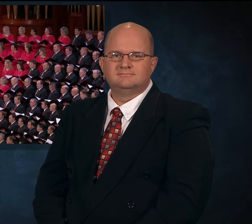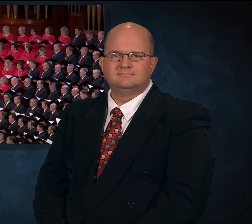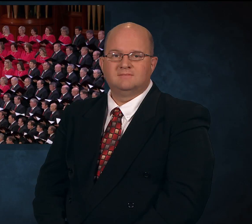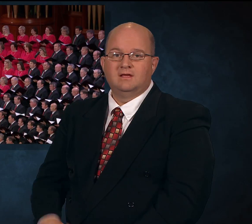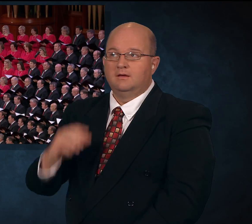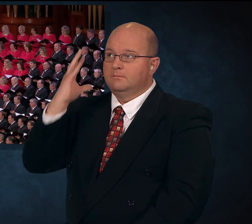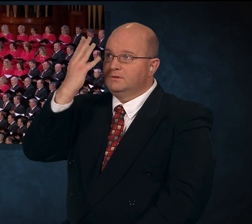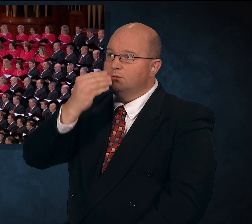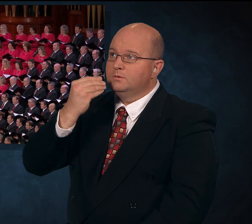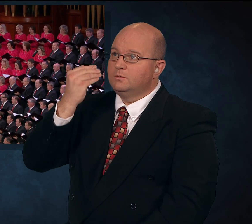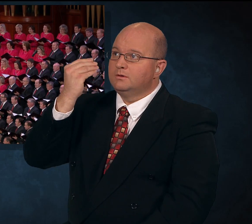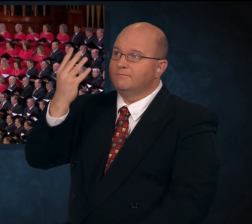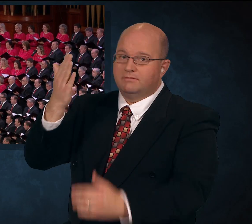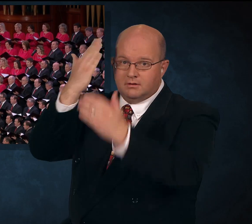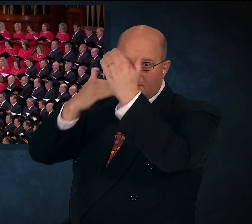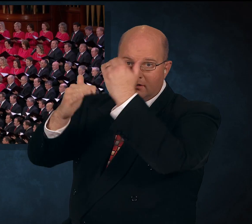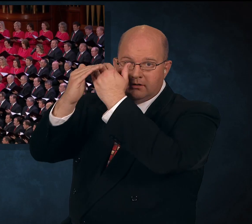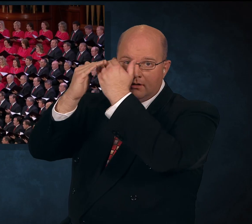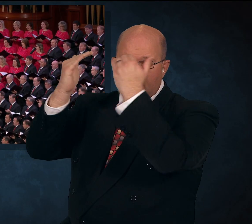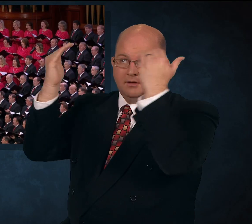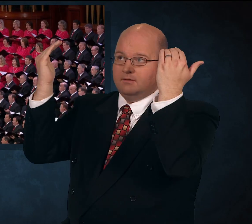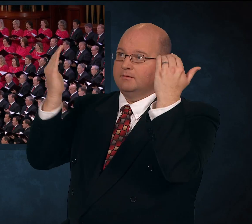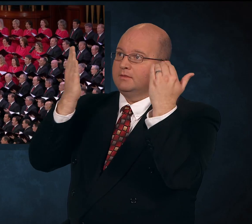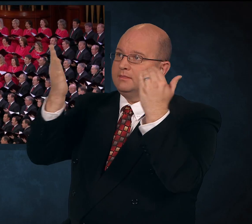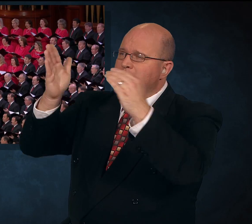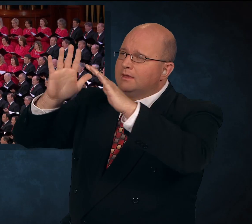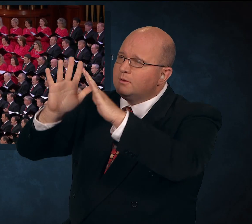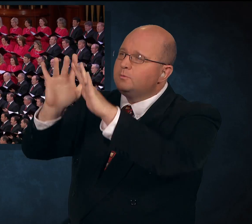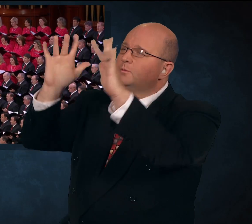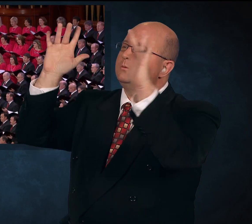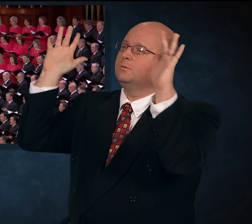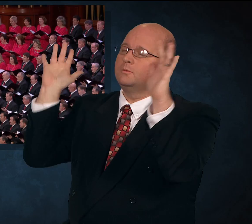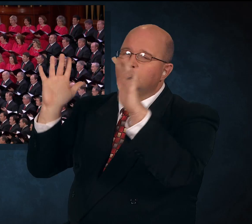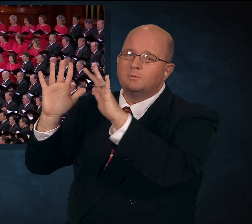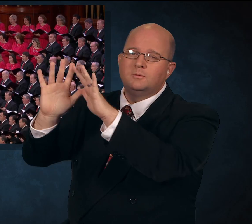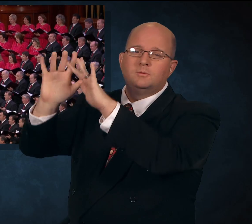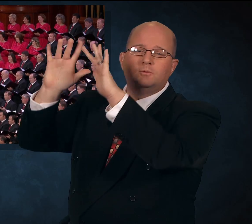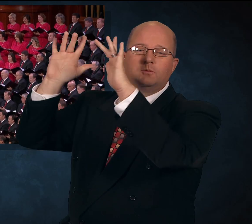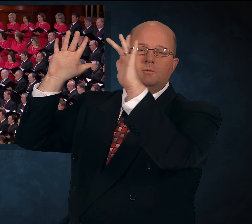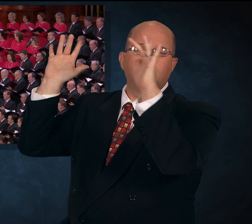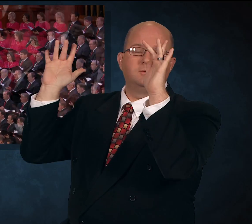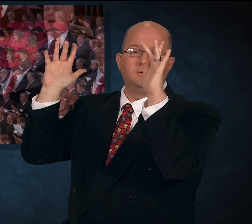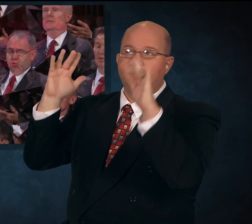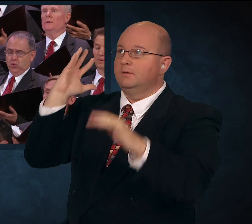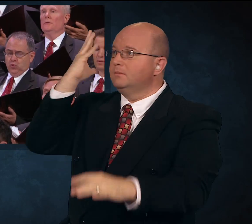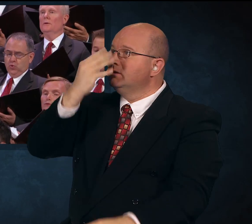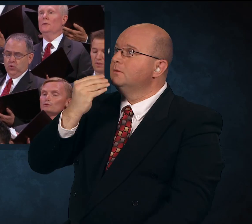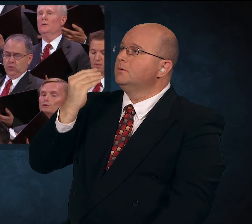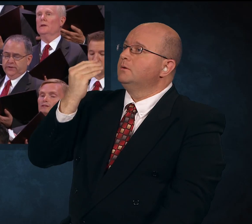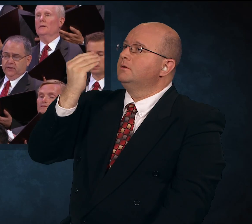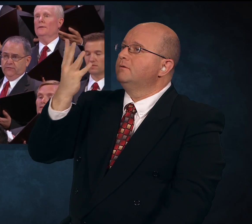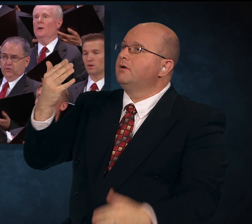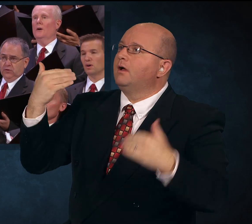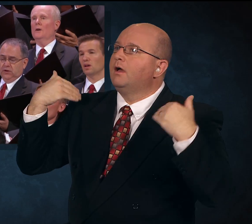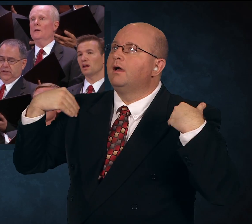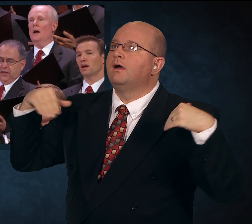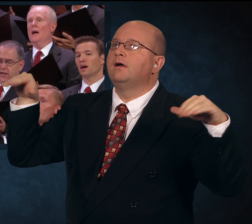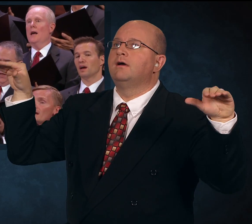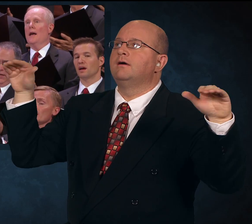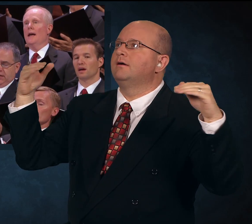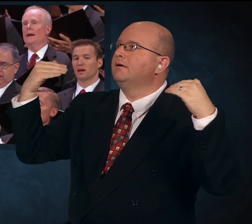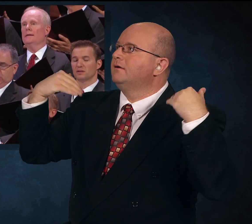Beautiful heaven where all is light, Beautiful